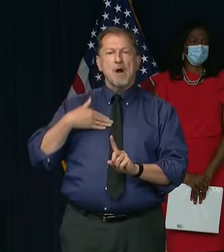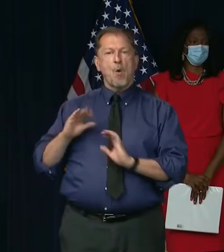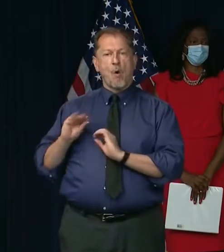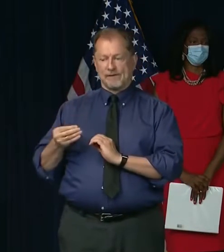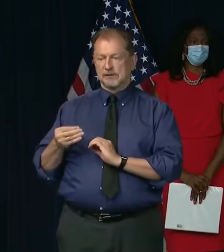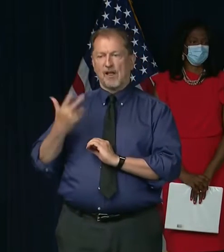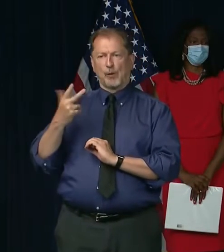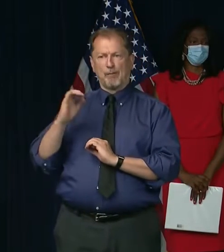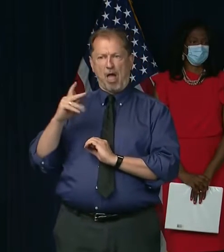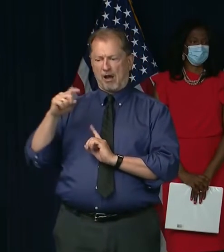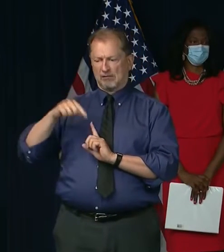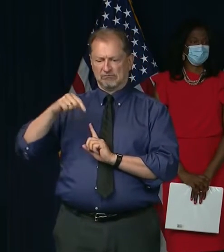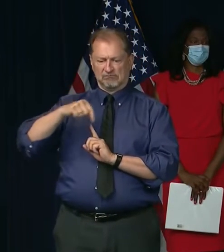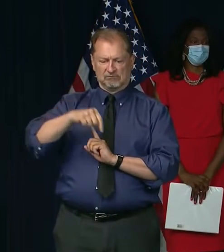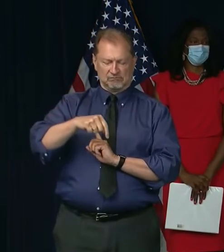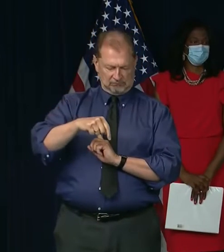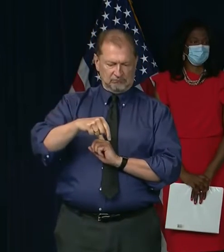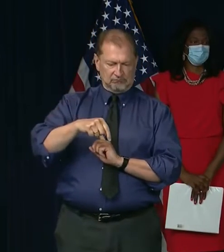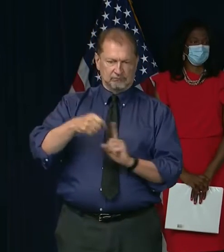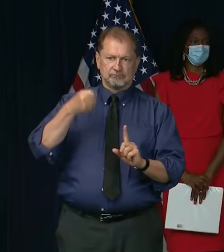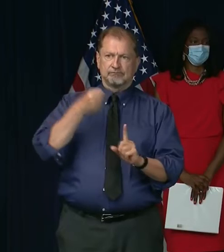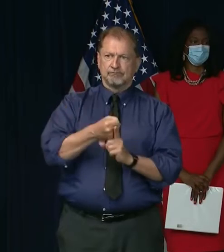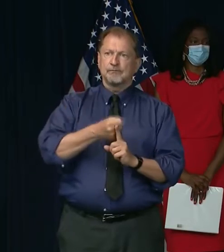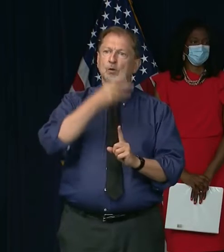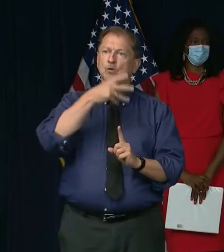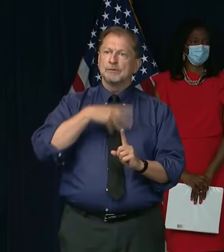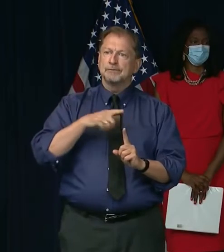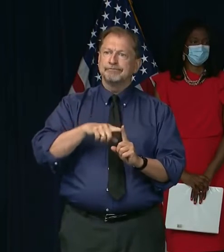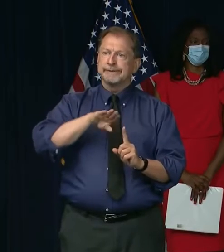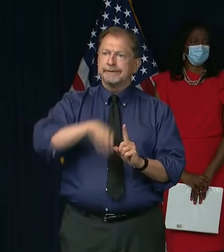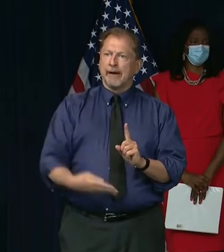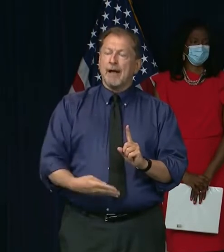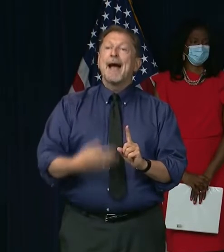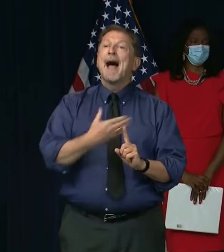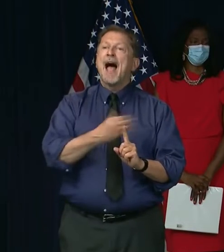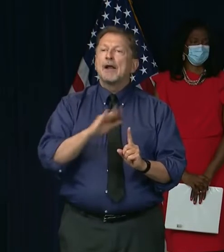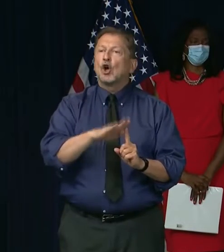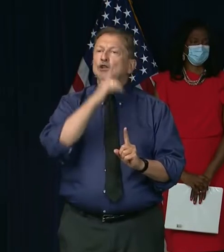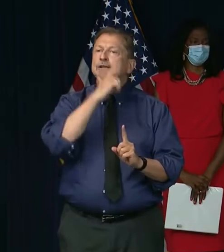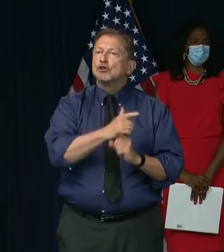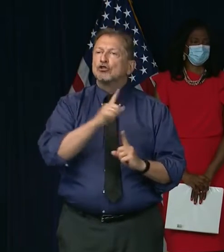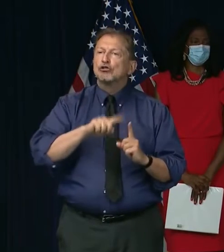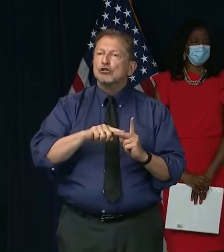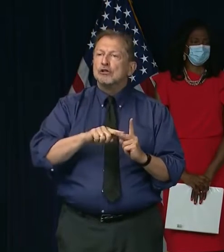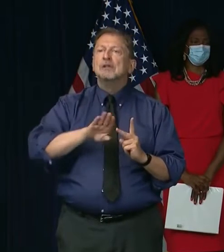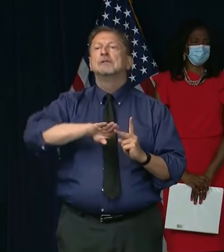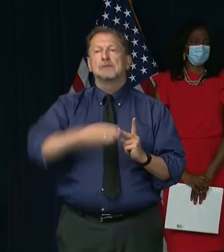And then, tragically, she lost her younger sister to COVID-19.